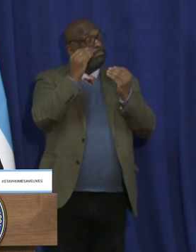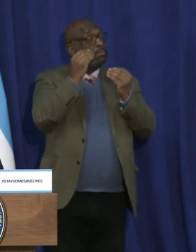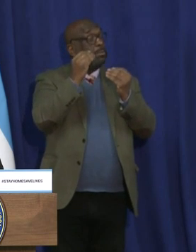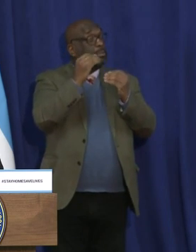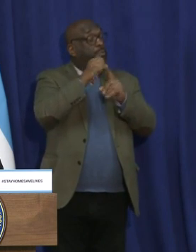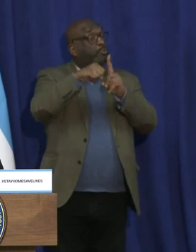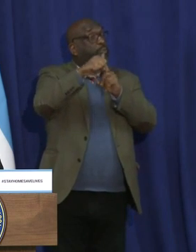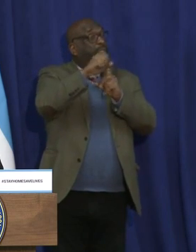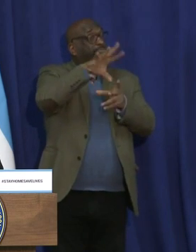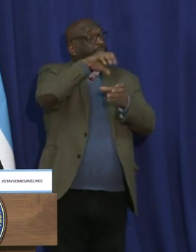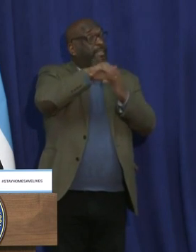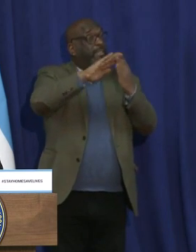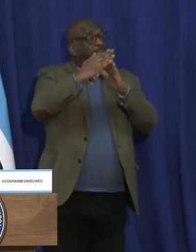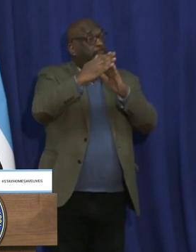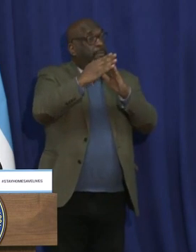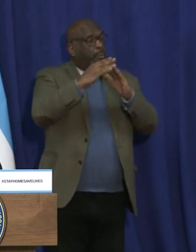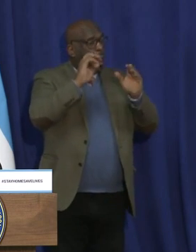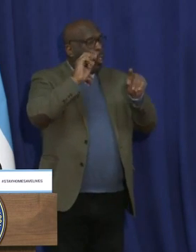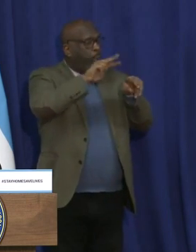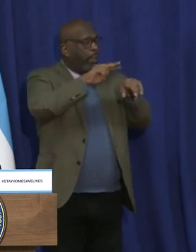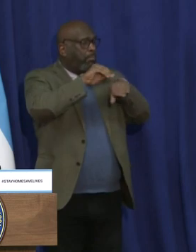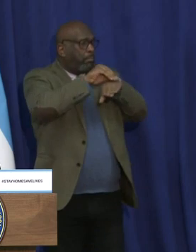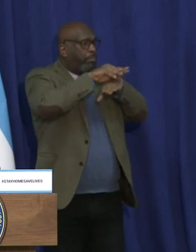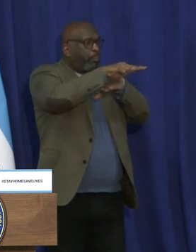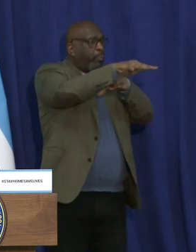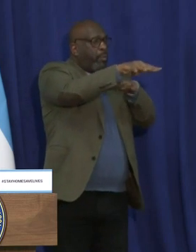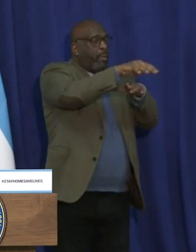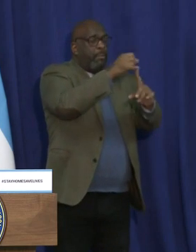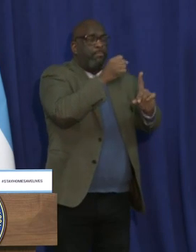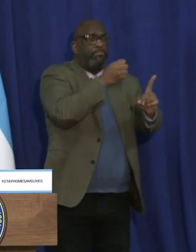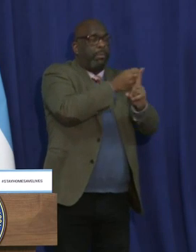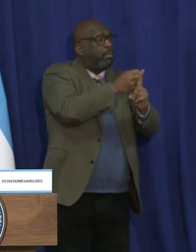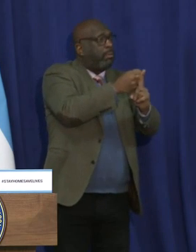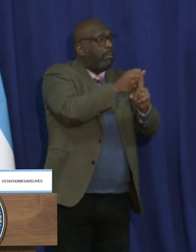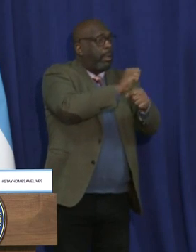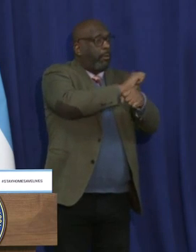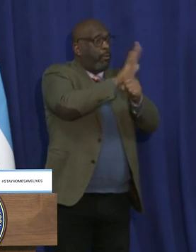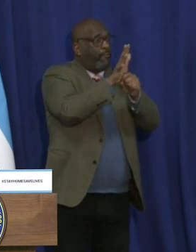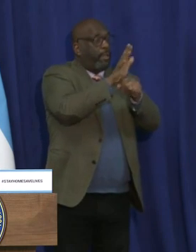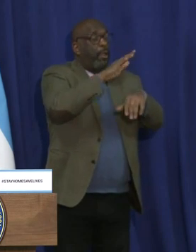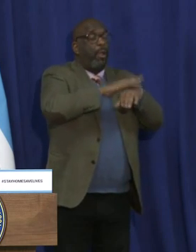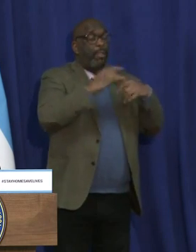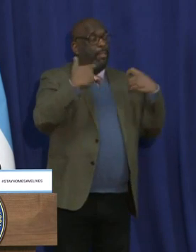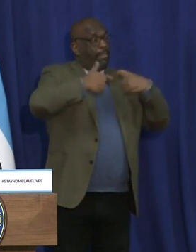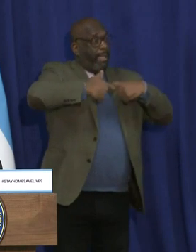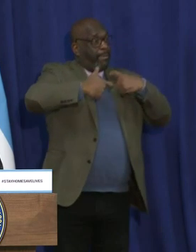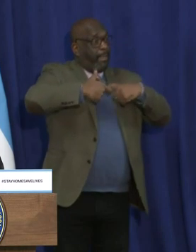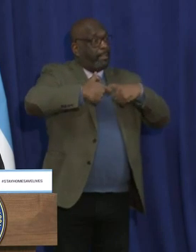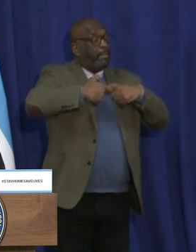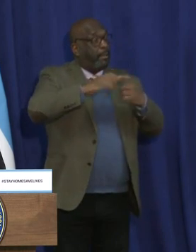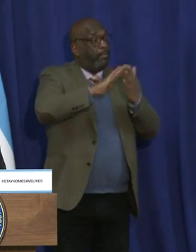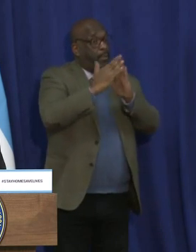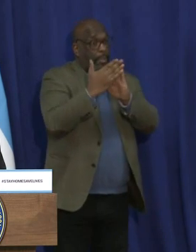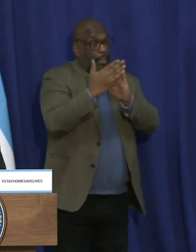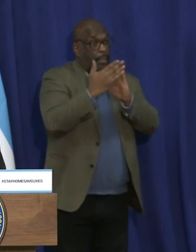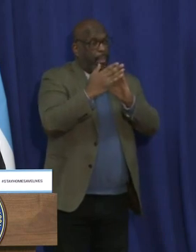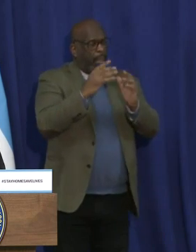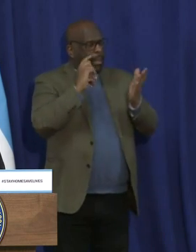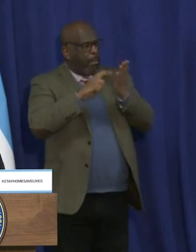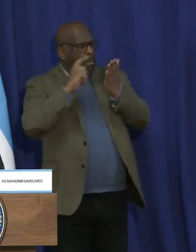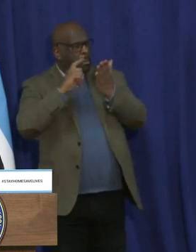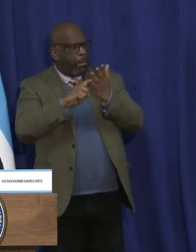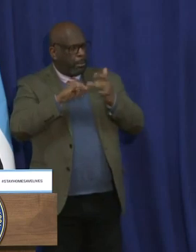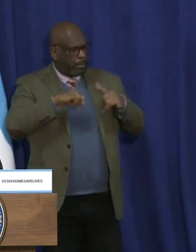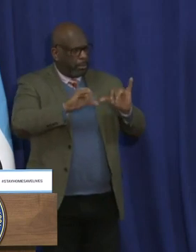Chicago's Latinx community. With increased testing, improved reporting, and the continued spread of this